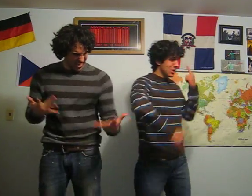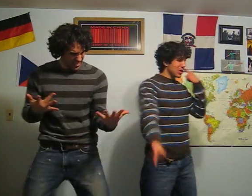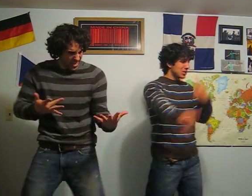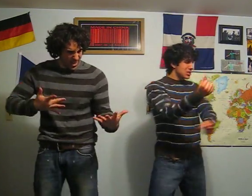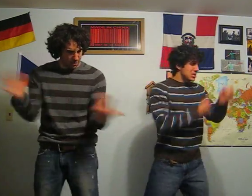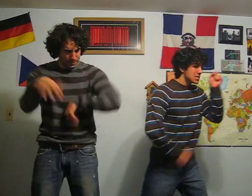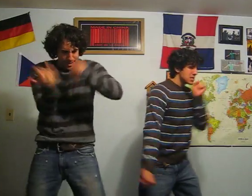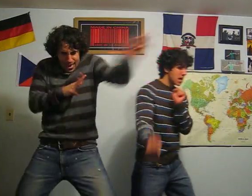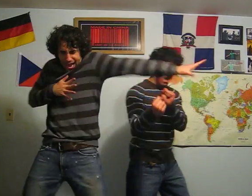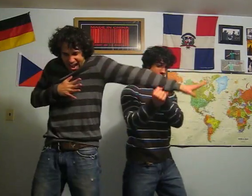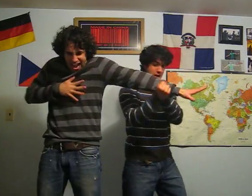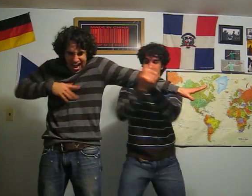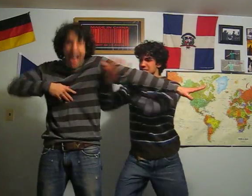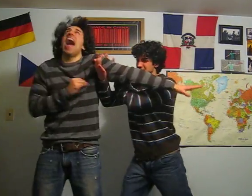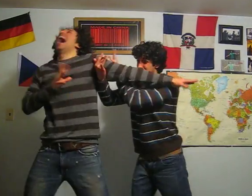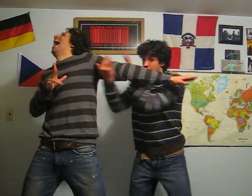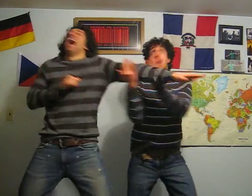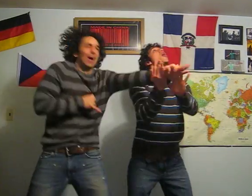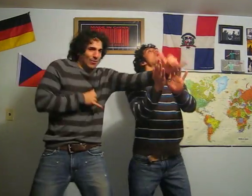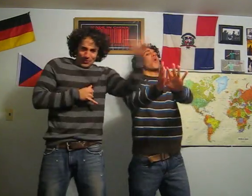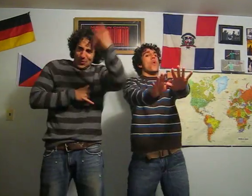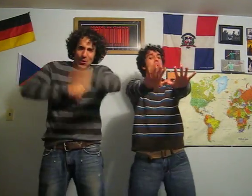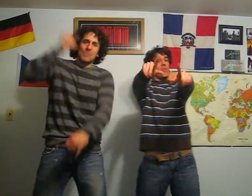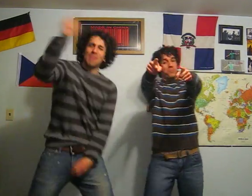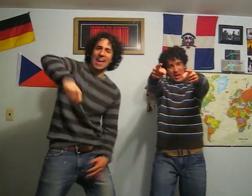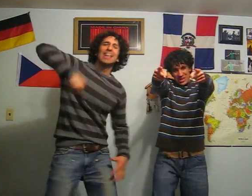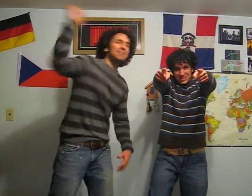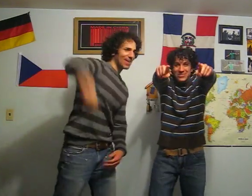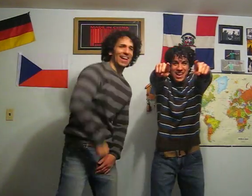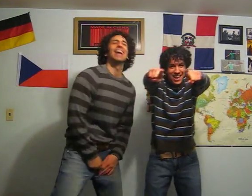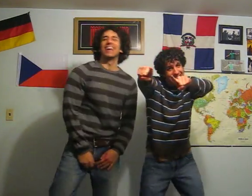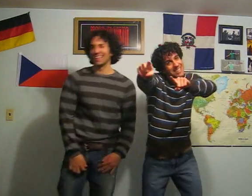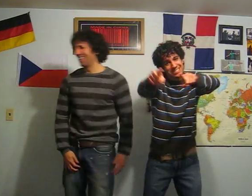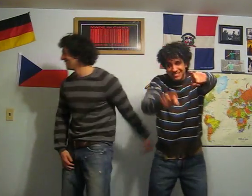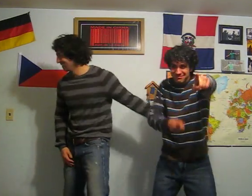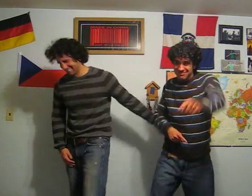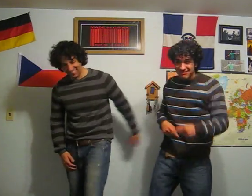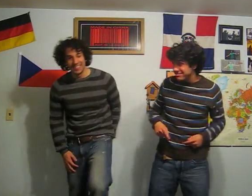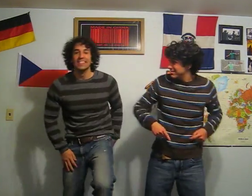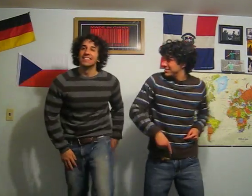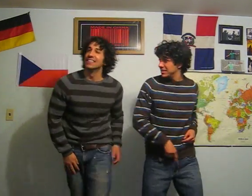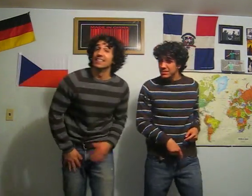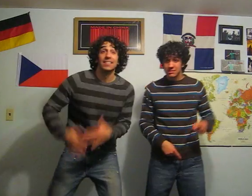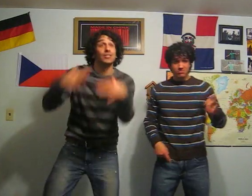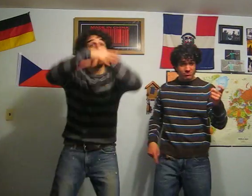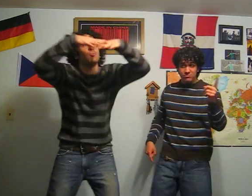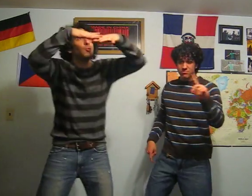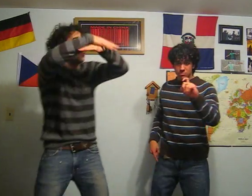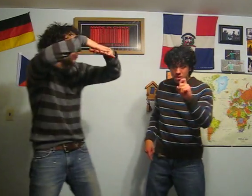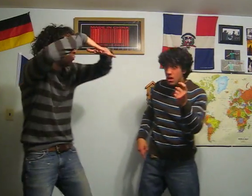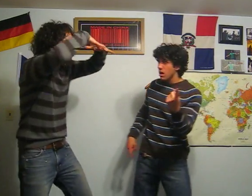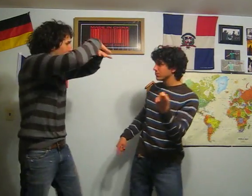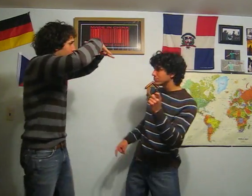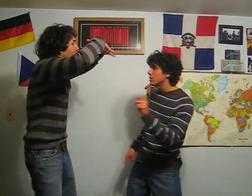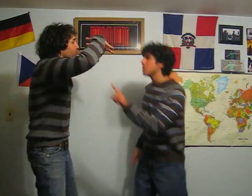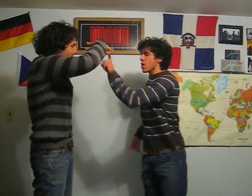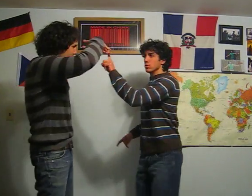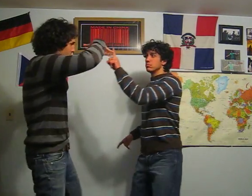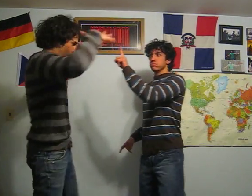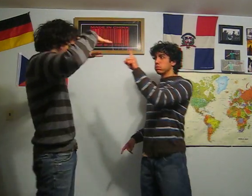burning up, burning up with you baby Walking in the room Walking I can